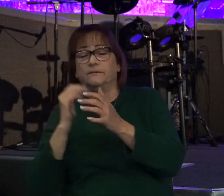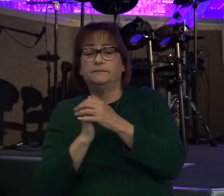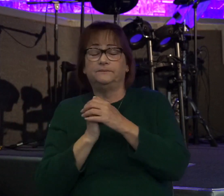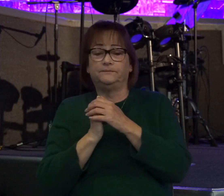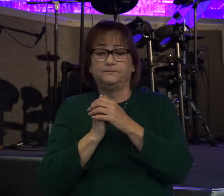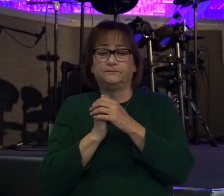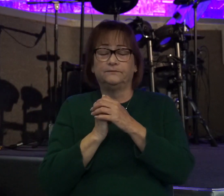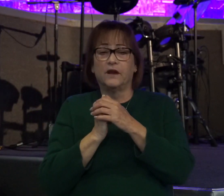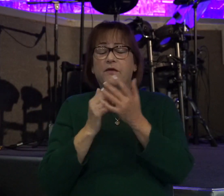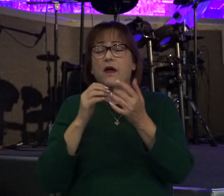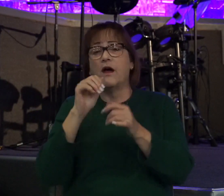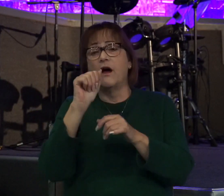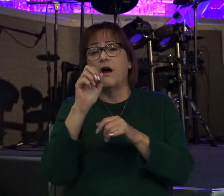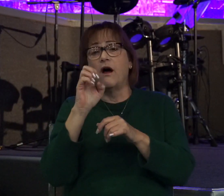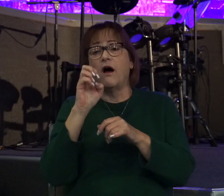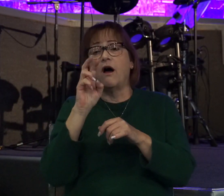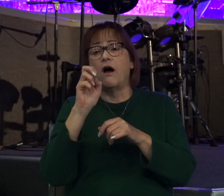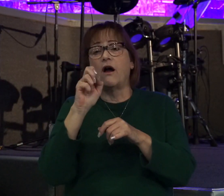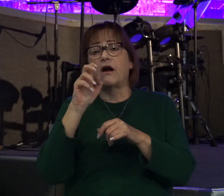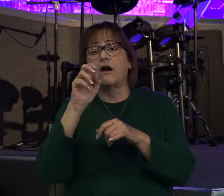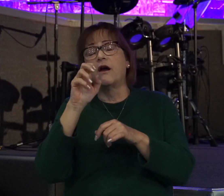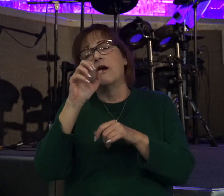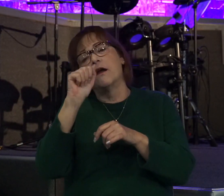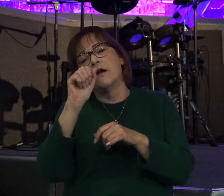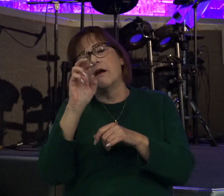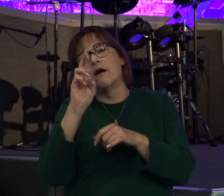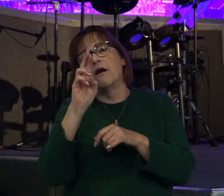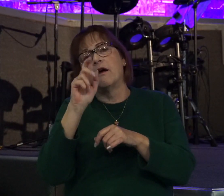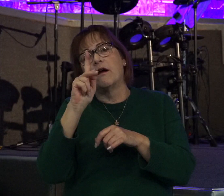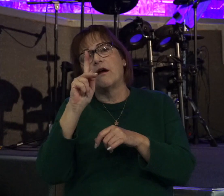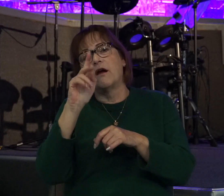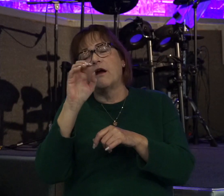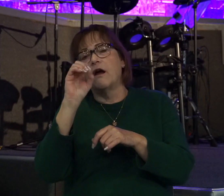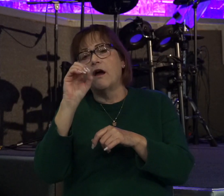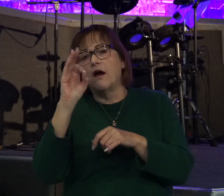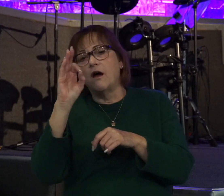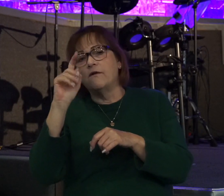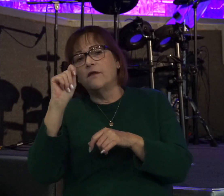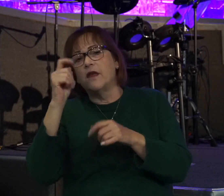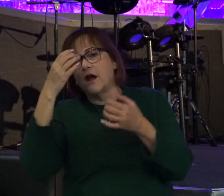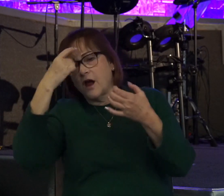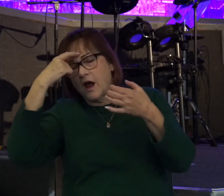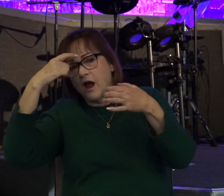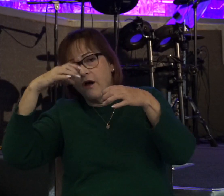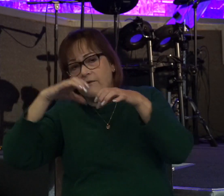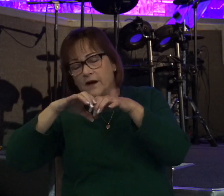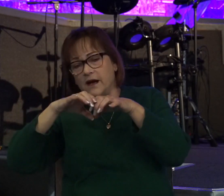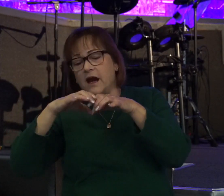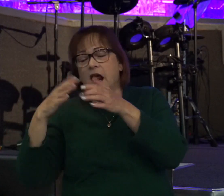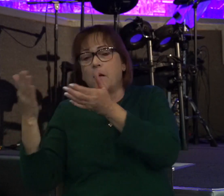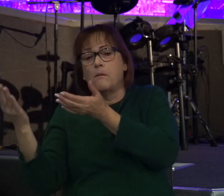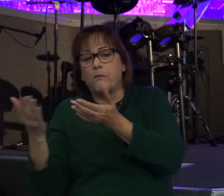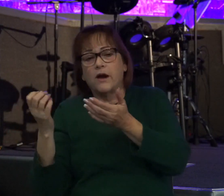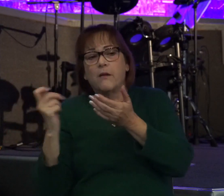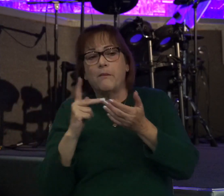of the Covenant, and to bring it back among the people in Jerusalem. Now, to understand